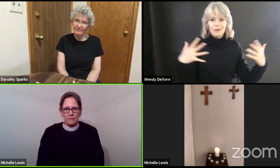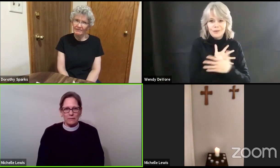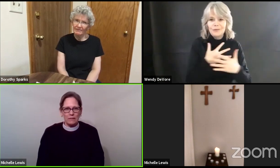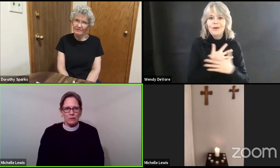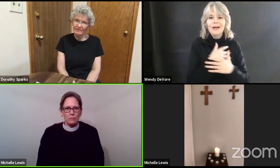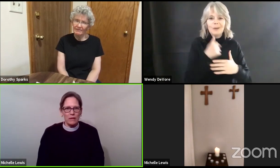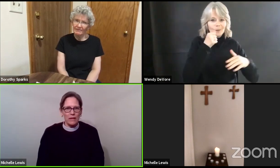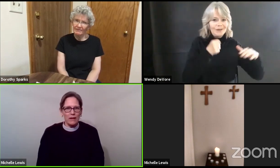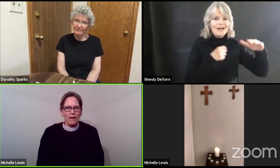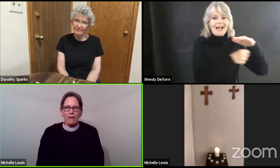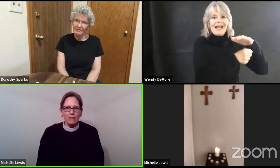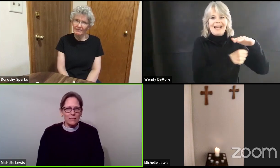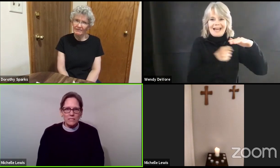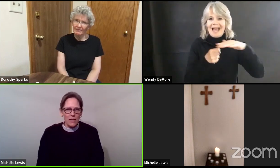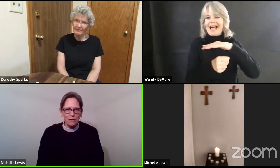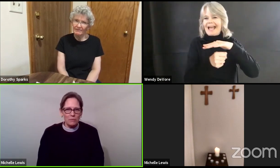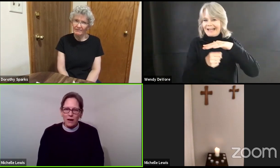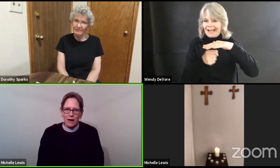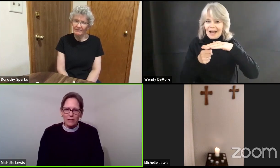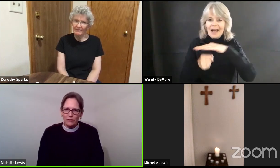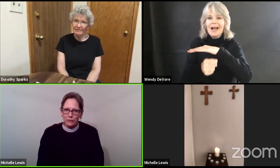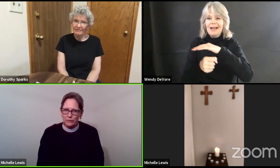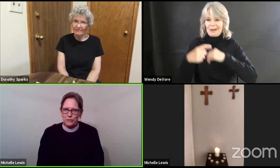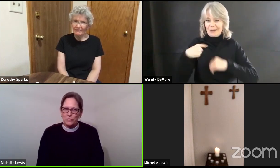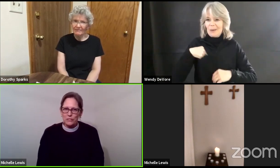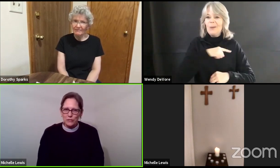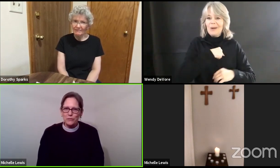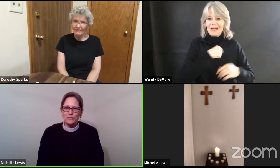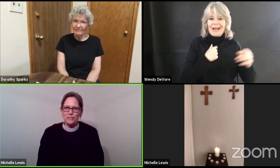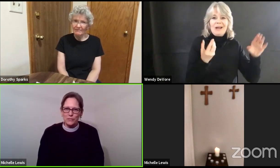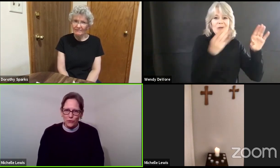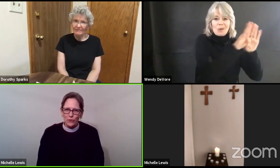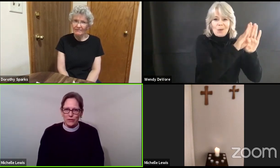we are staying behind our own closed doors